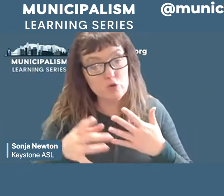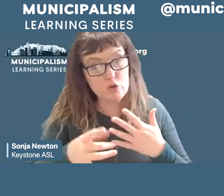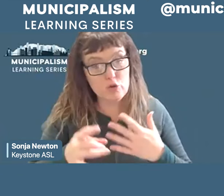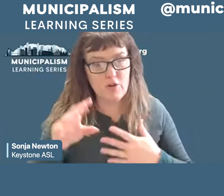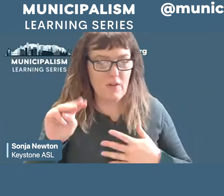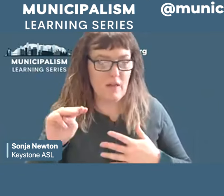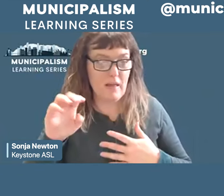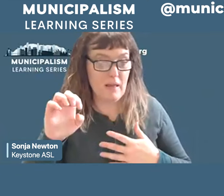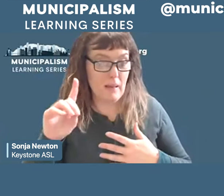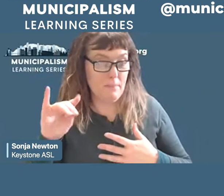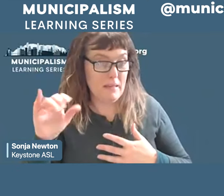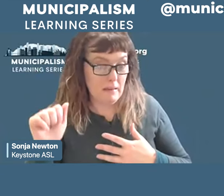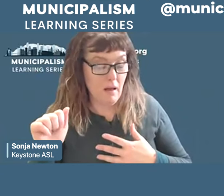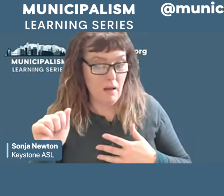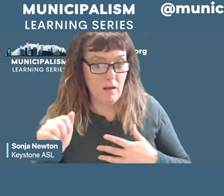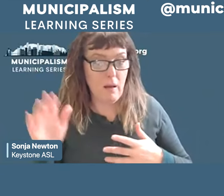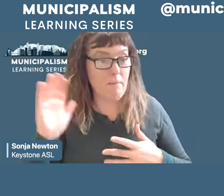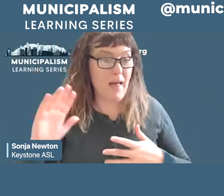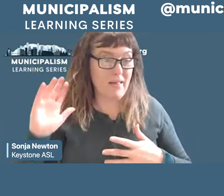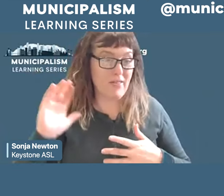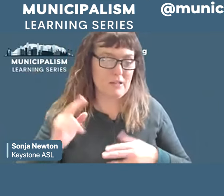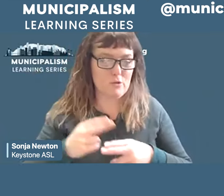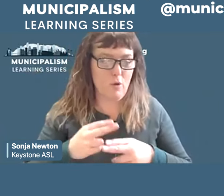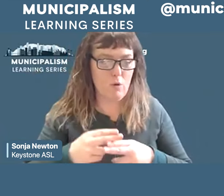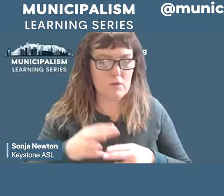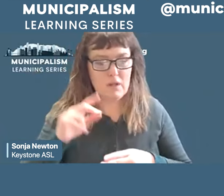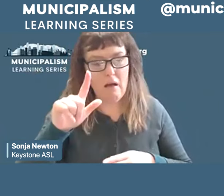media, but then it was a vibrant labor press.